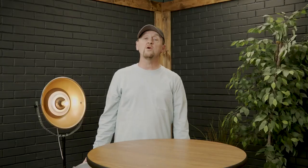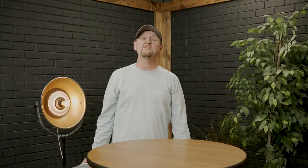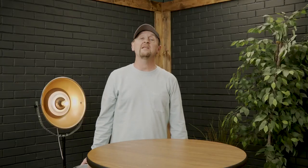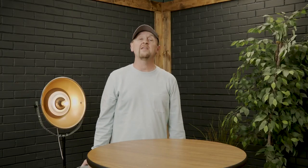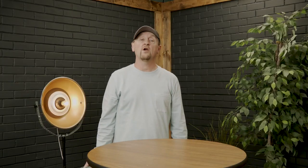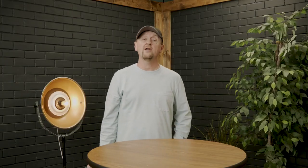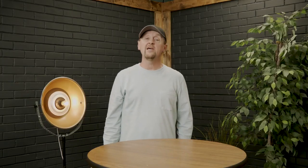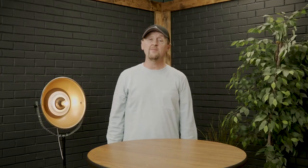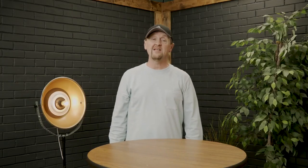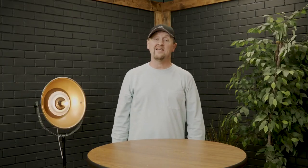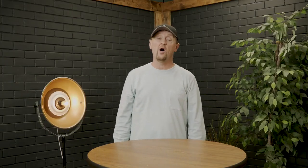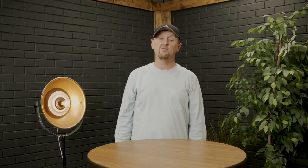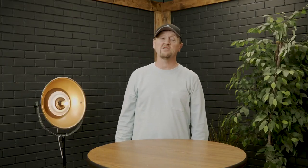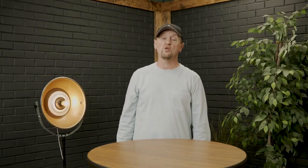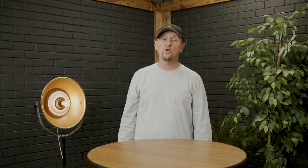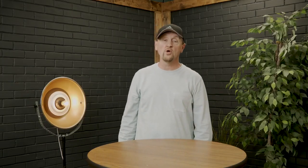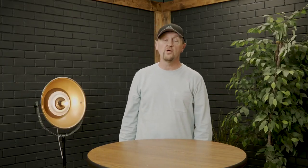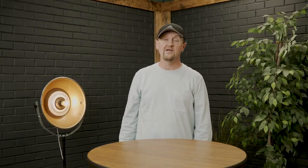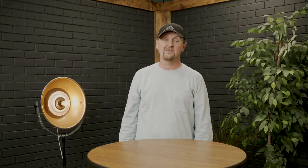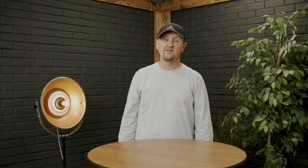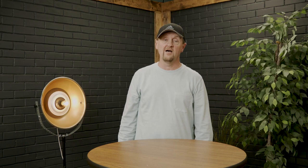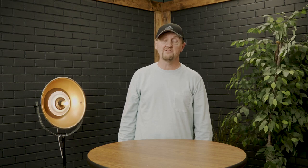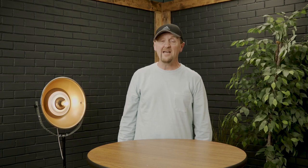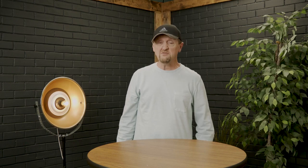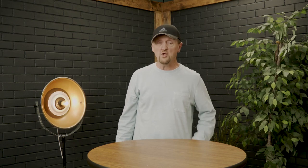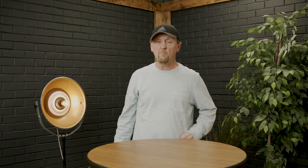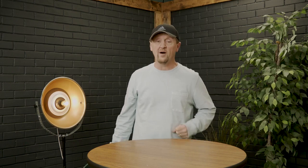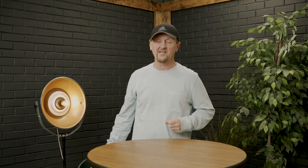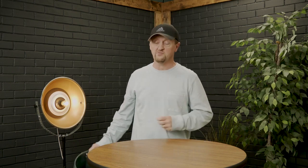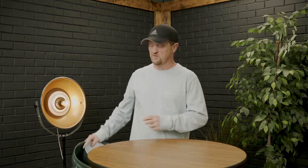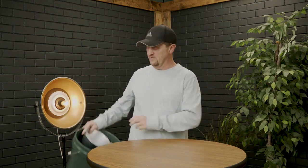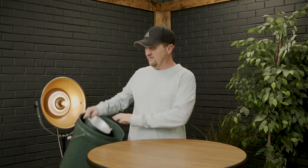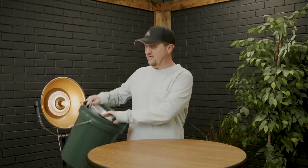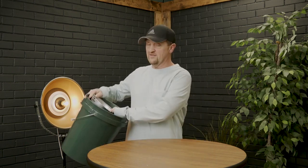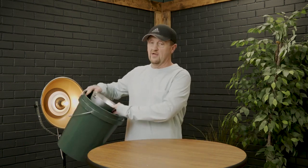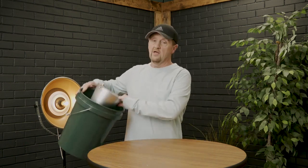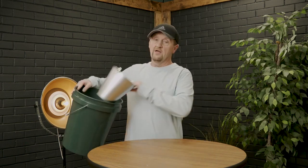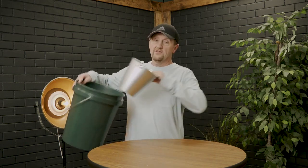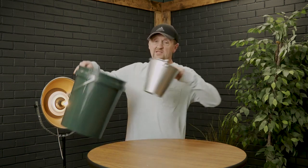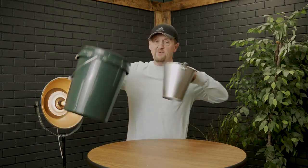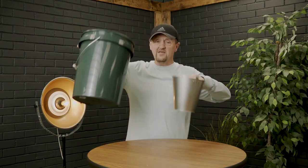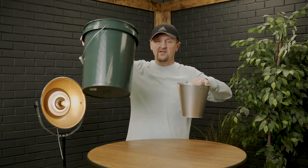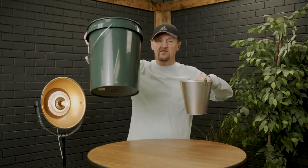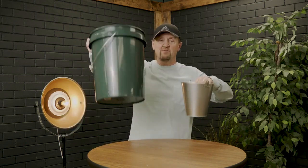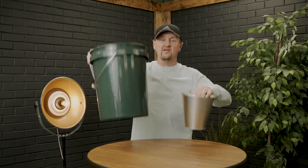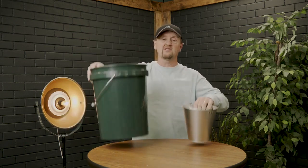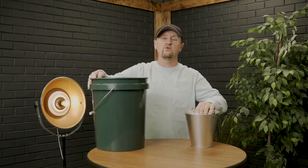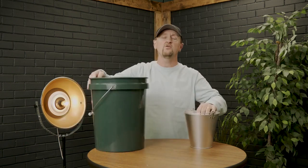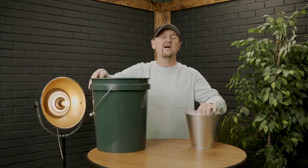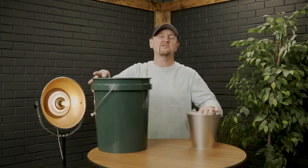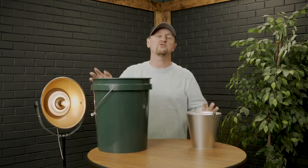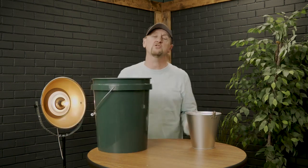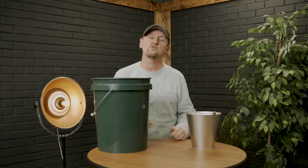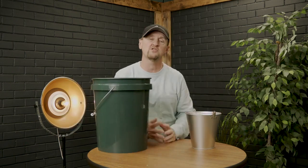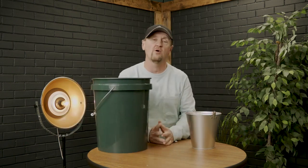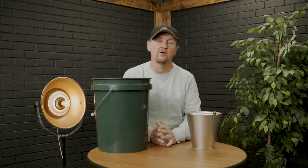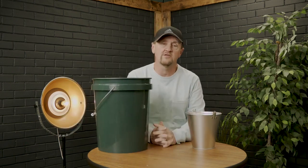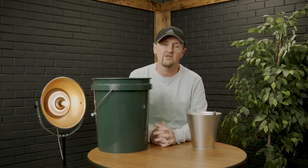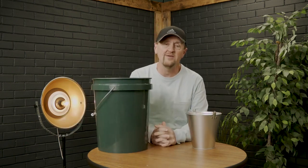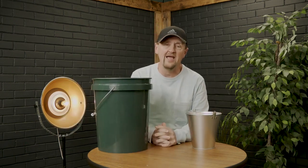learned today that our enemies help us learn to love so i have two buckets with me i've got this bucket and this bucket so you guys are so smart so let me